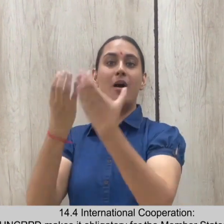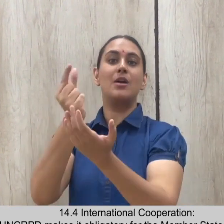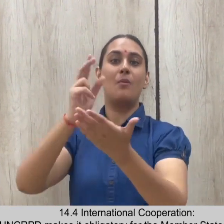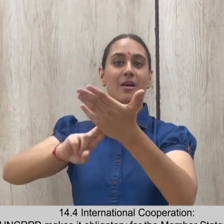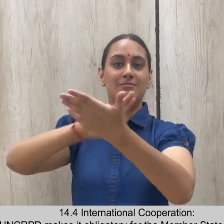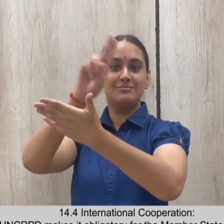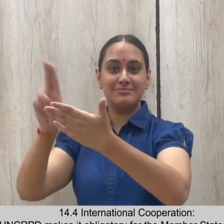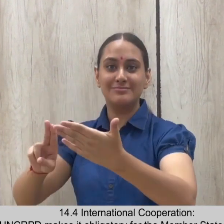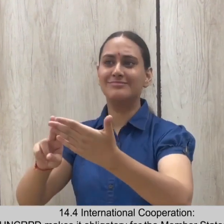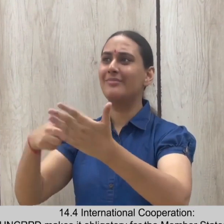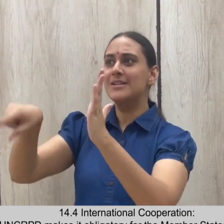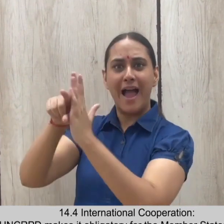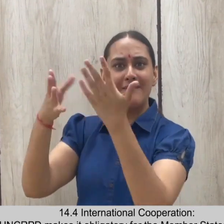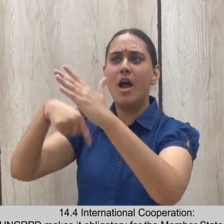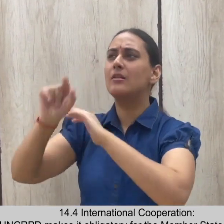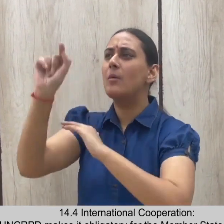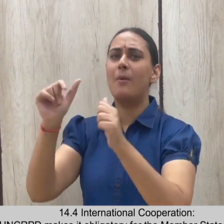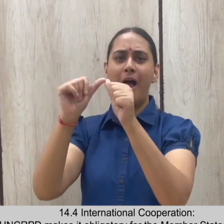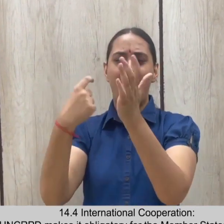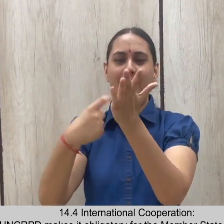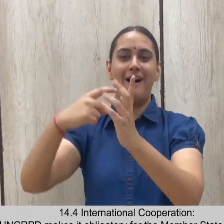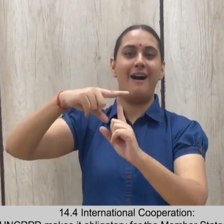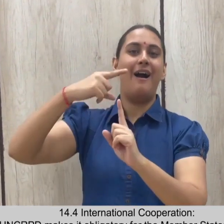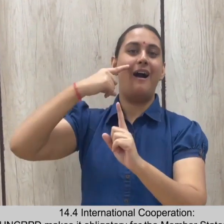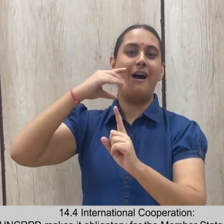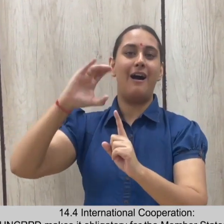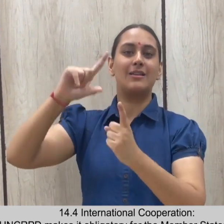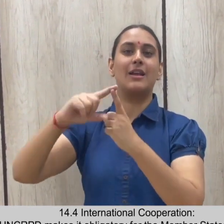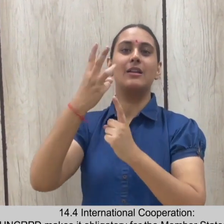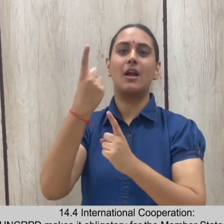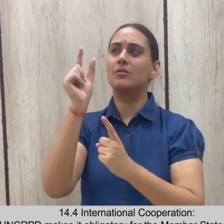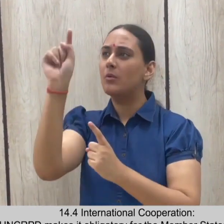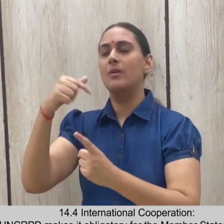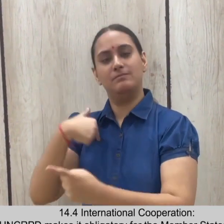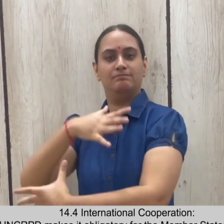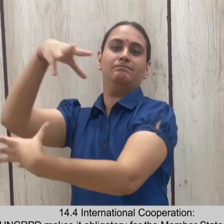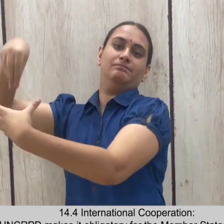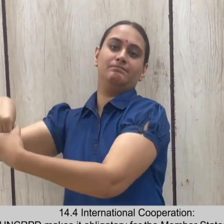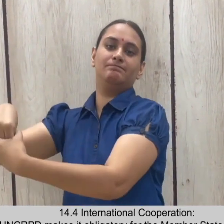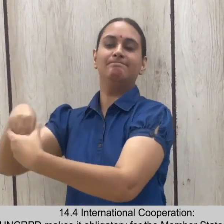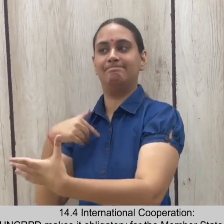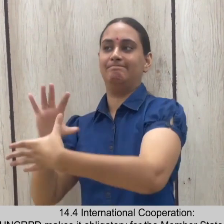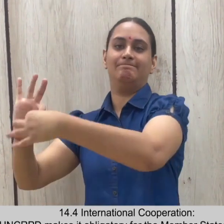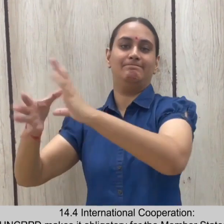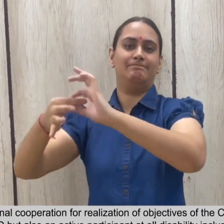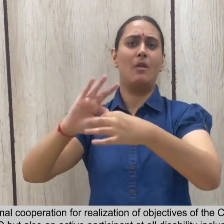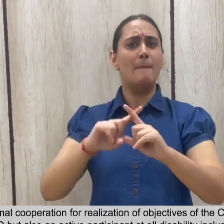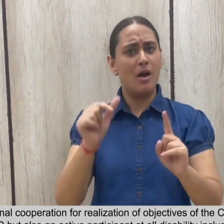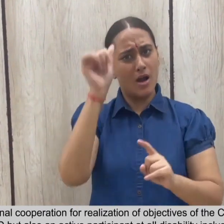LIMS Alimco UNCRPD makes it obligatory for the Member States to recognize the importance of promoting